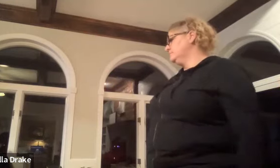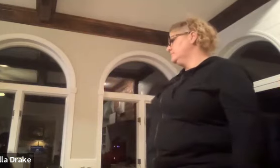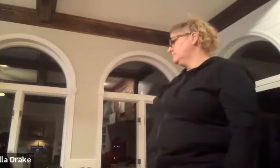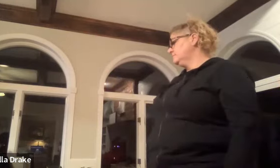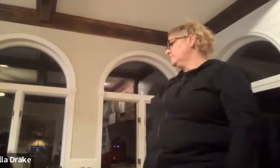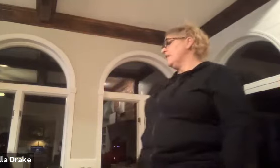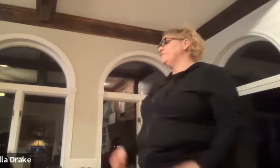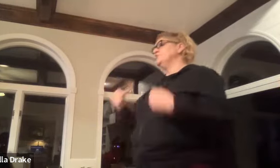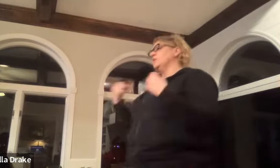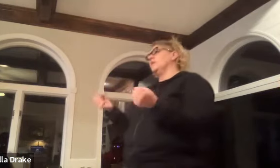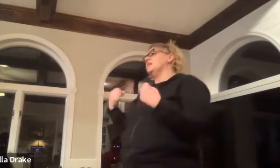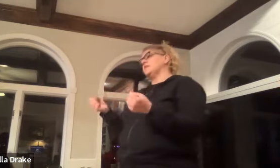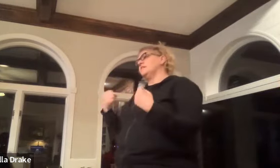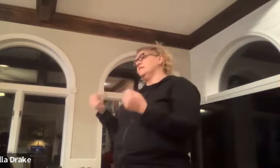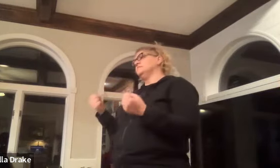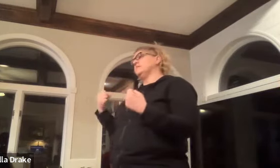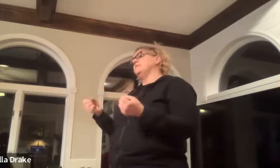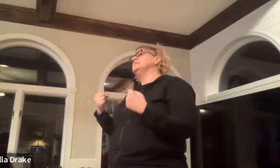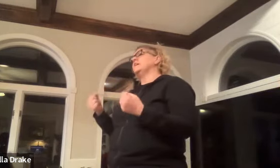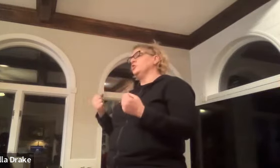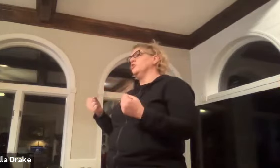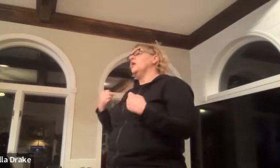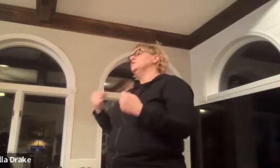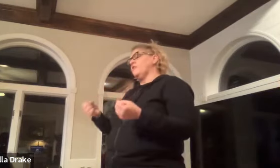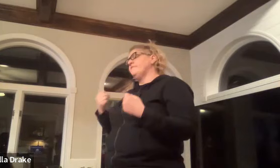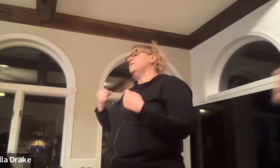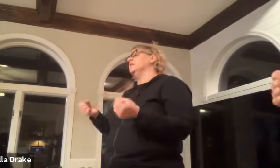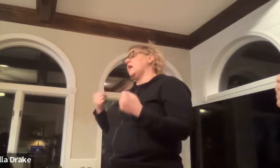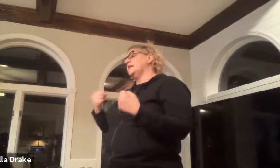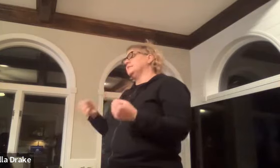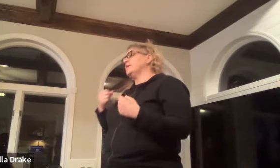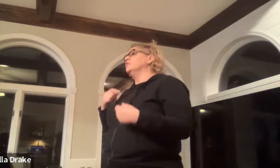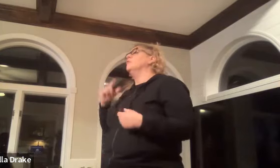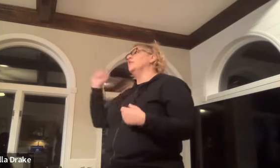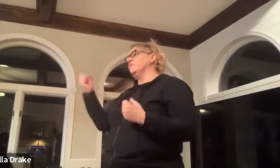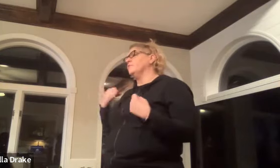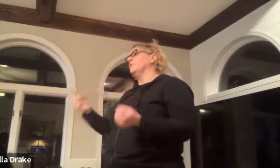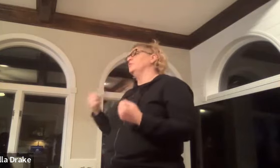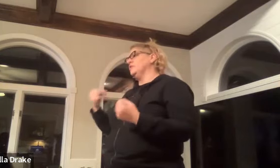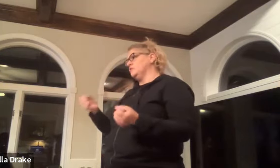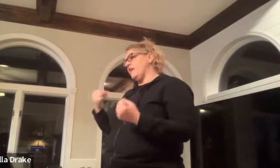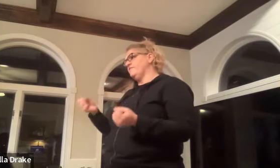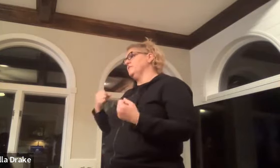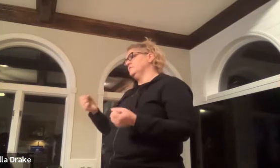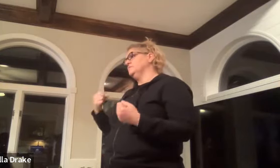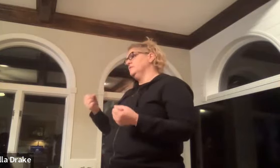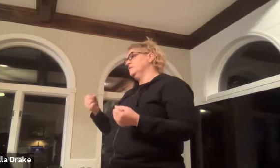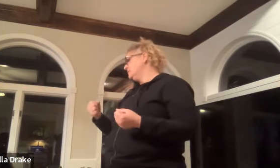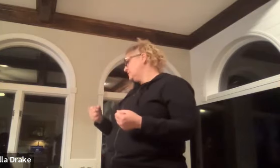if you do a lot like this that means like you're driving a lot like you're going over the road and you're driving for work